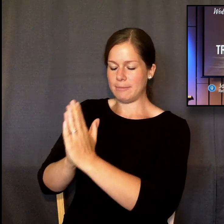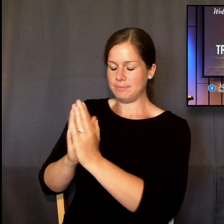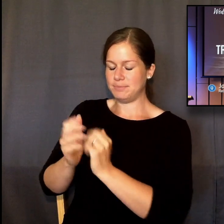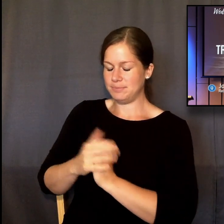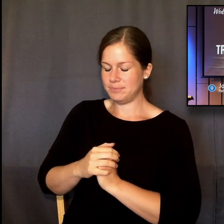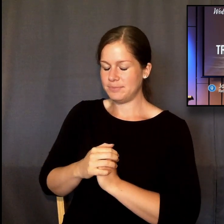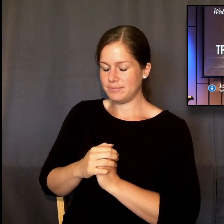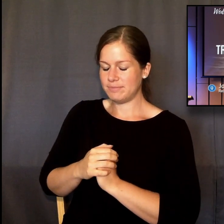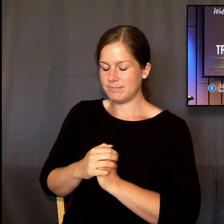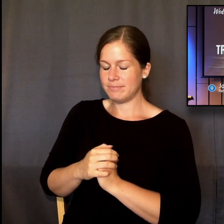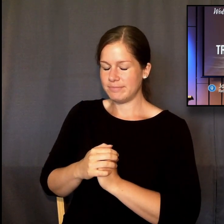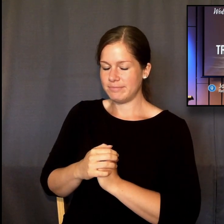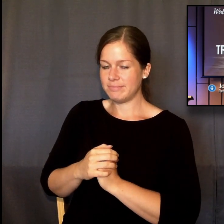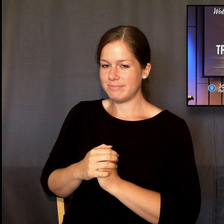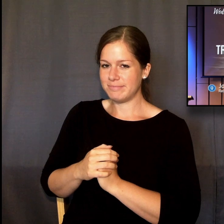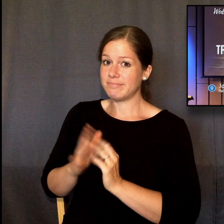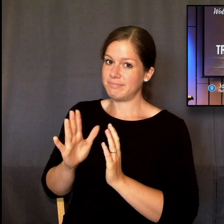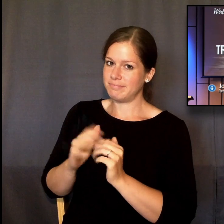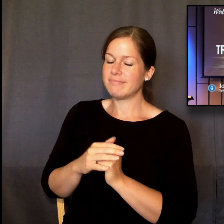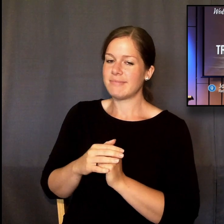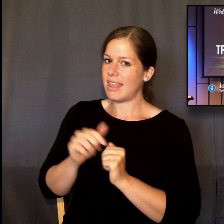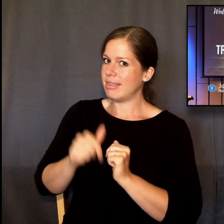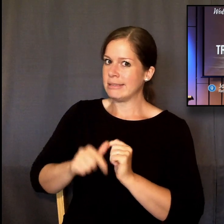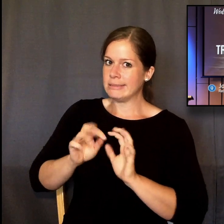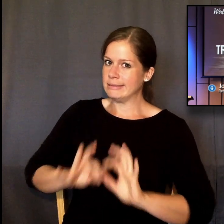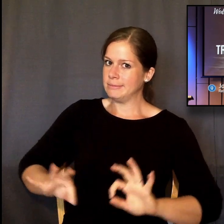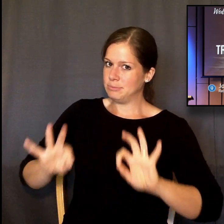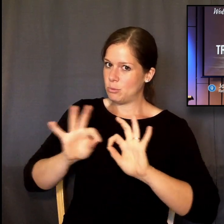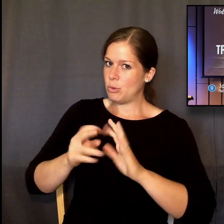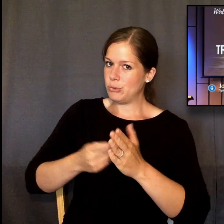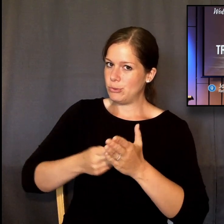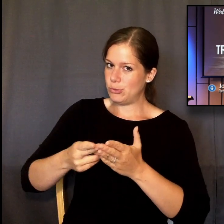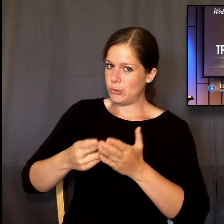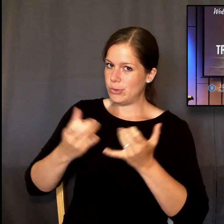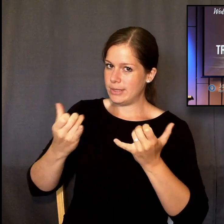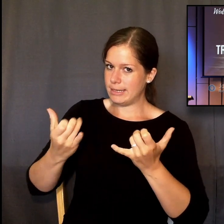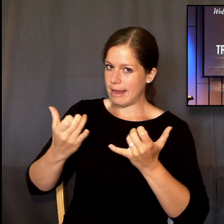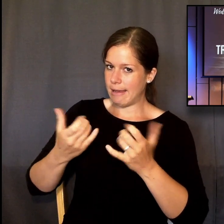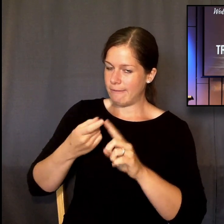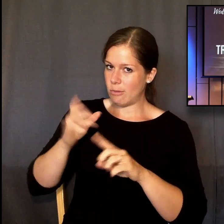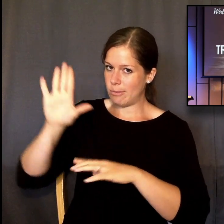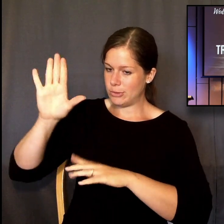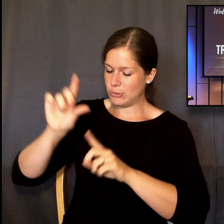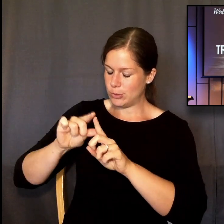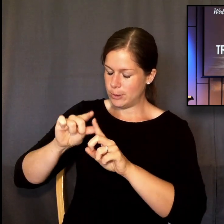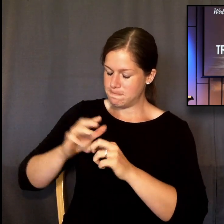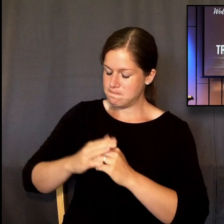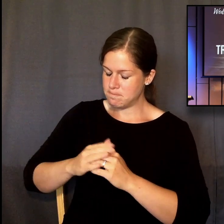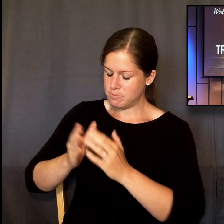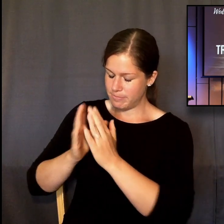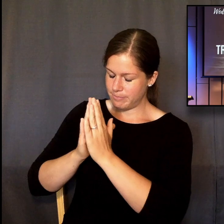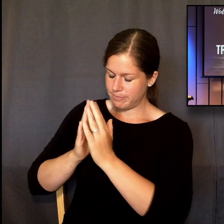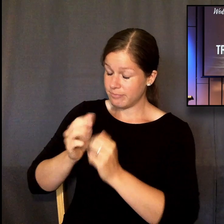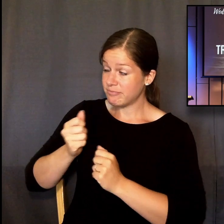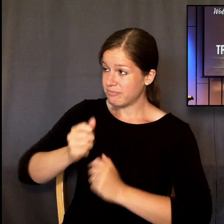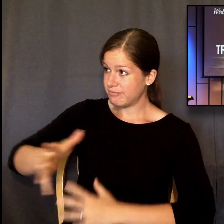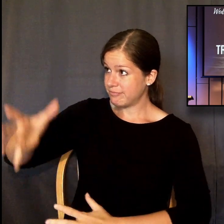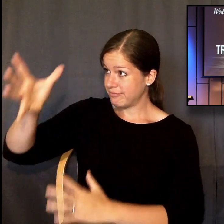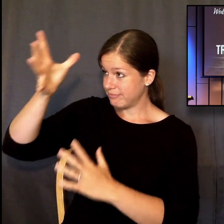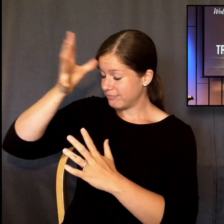started as we look at this incredibly important truth from God's Word. Father, there